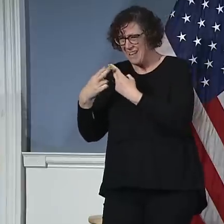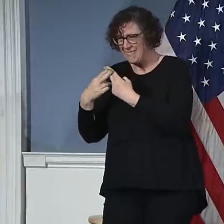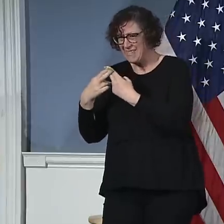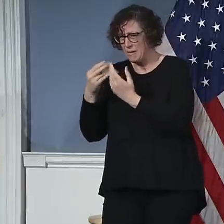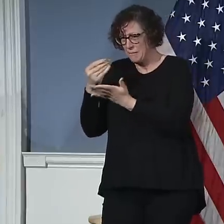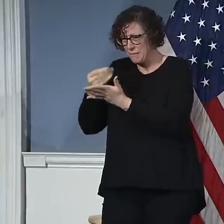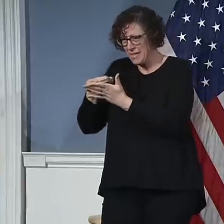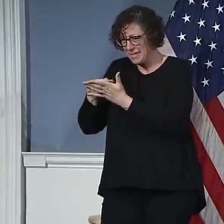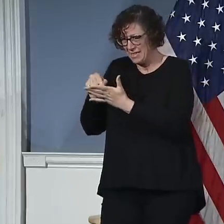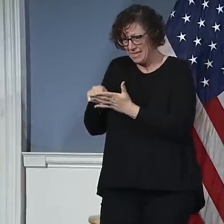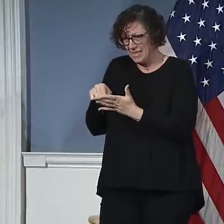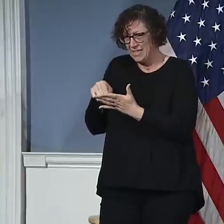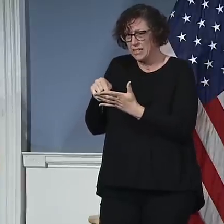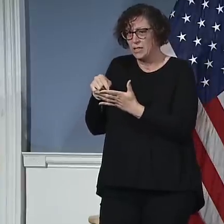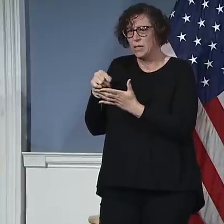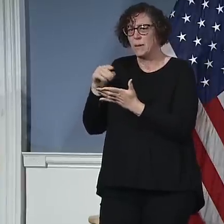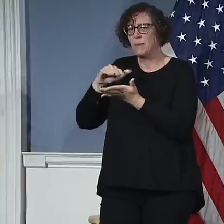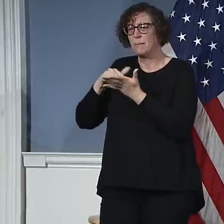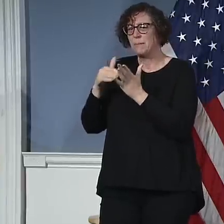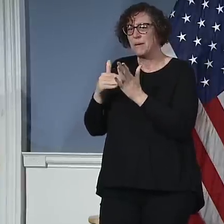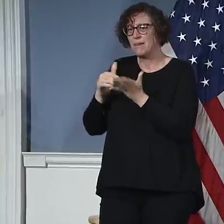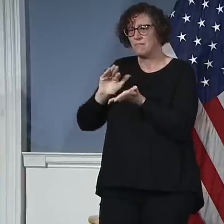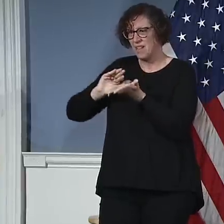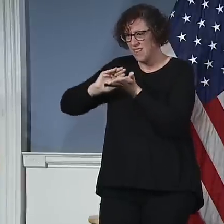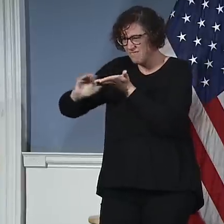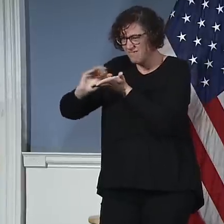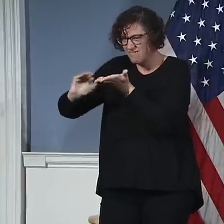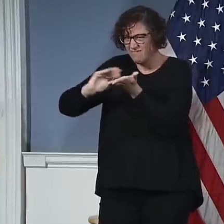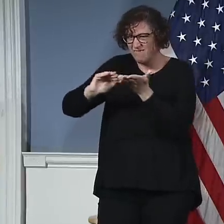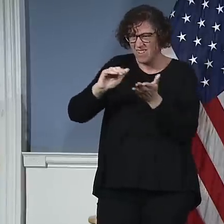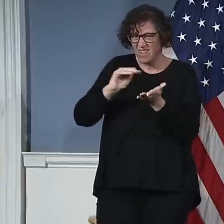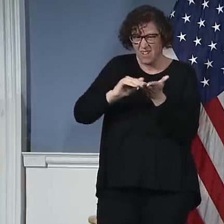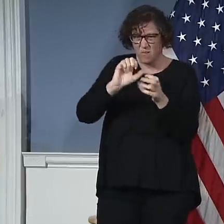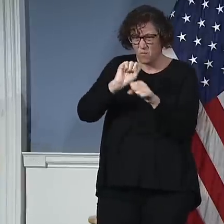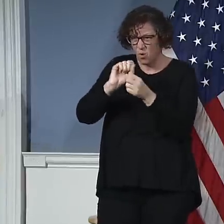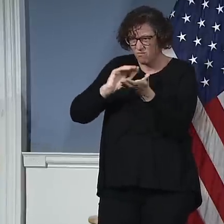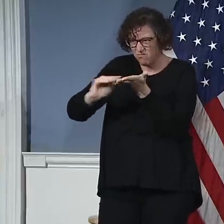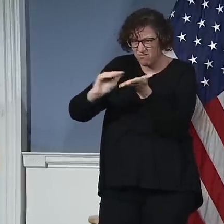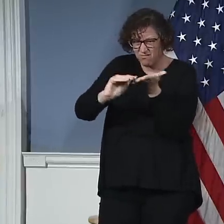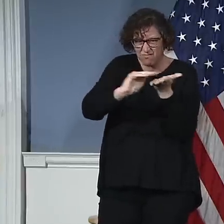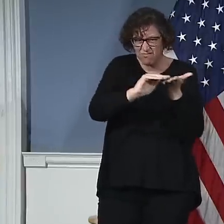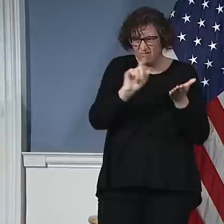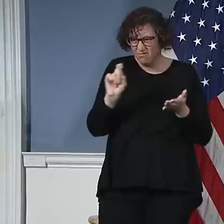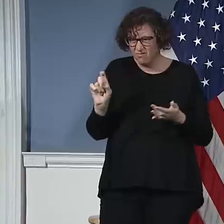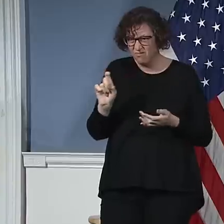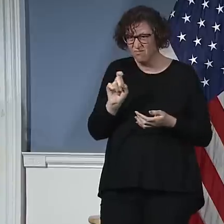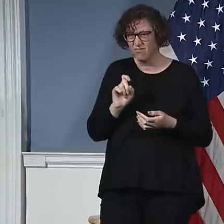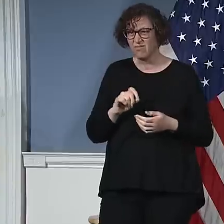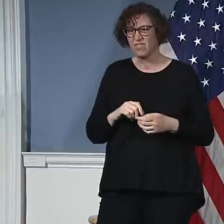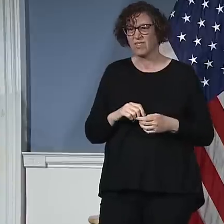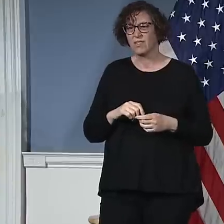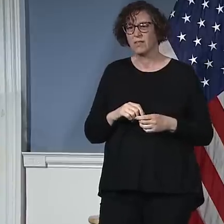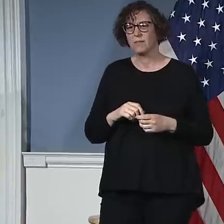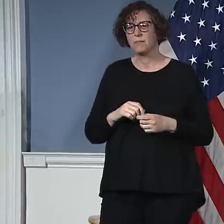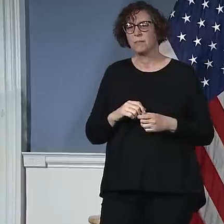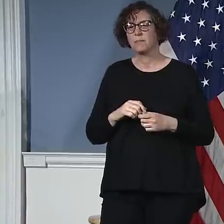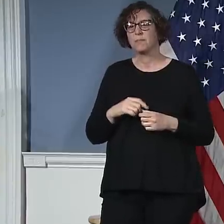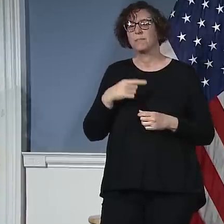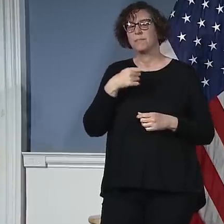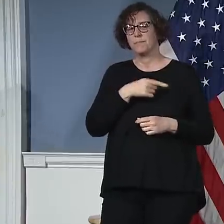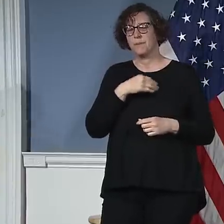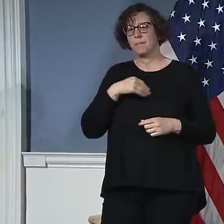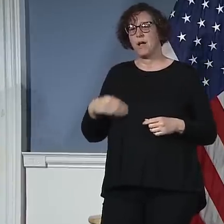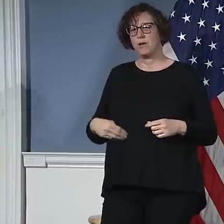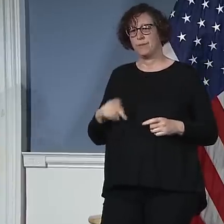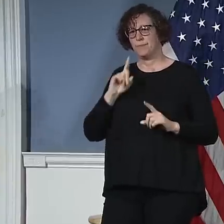this other challenge that we're dealing with the coronavirus, we've had budget meetings. We would have been already in the